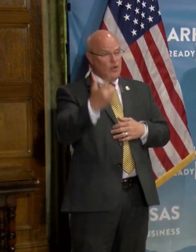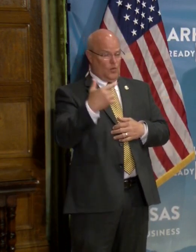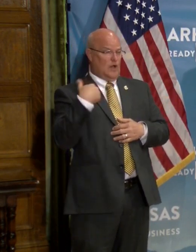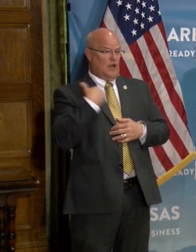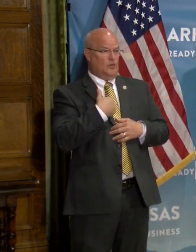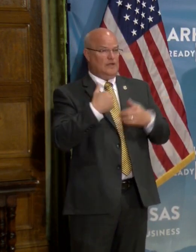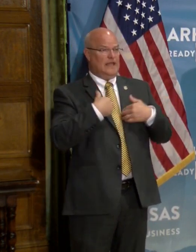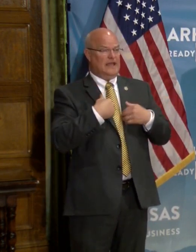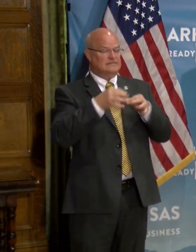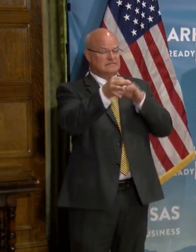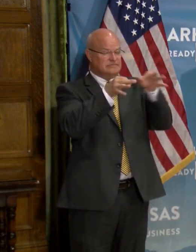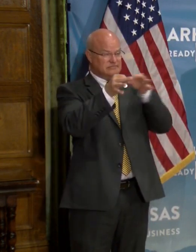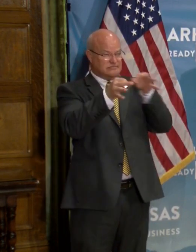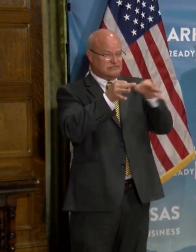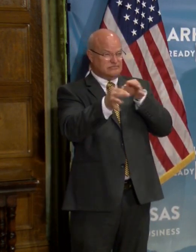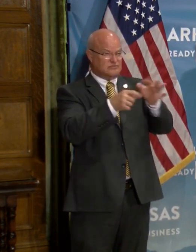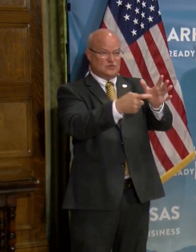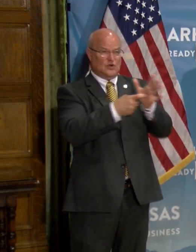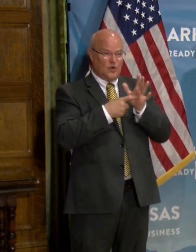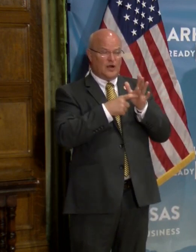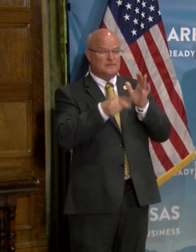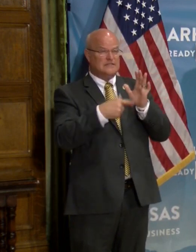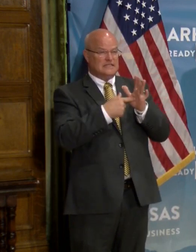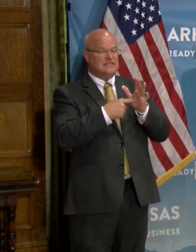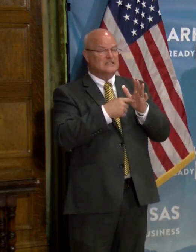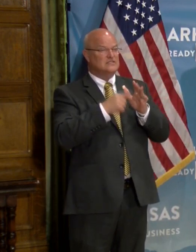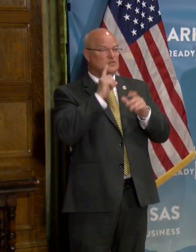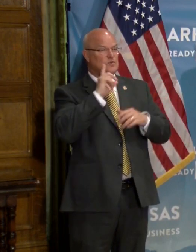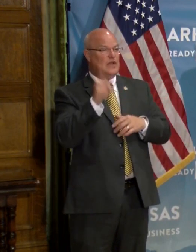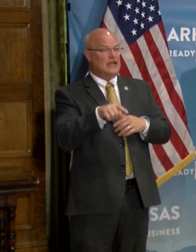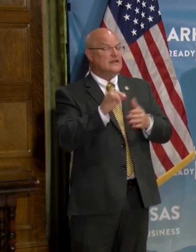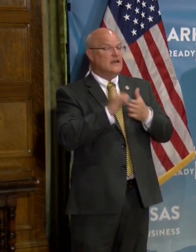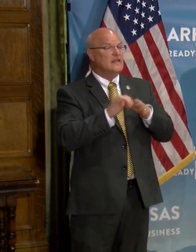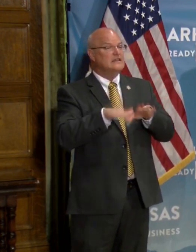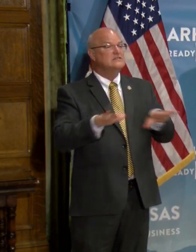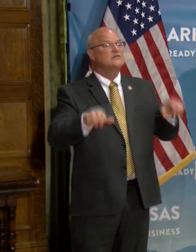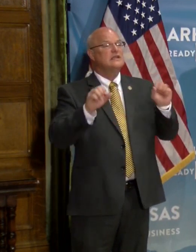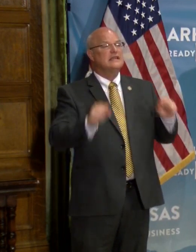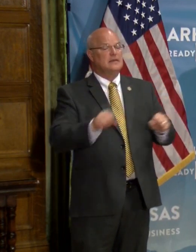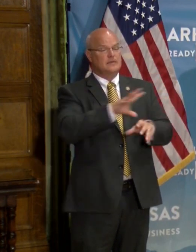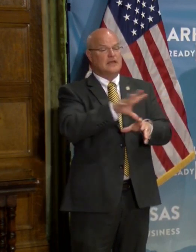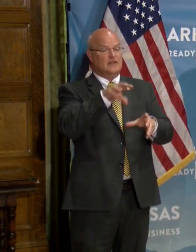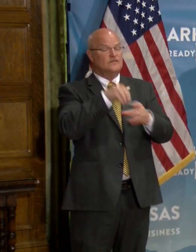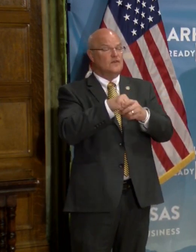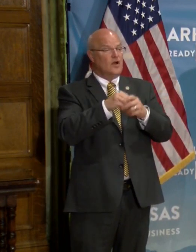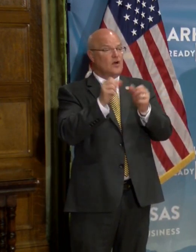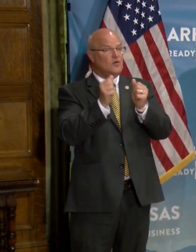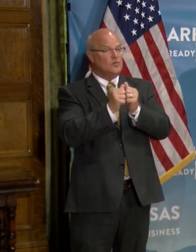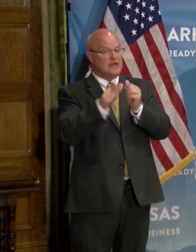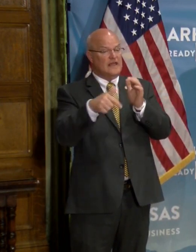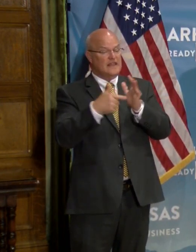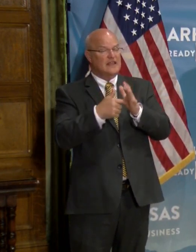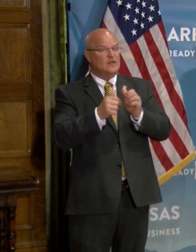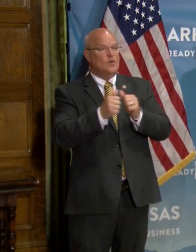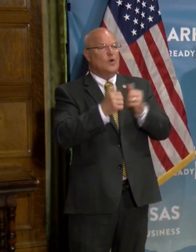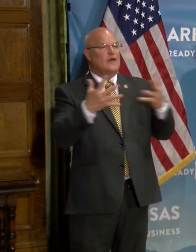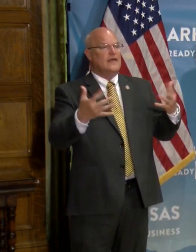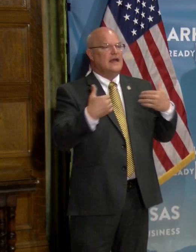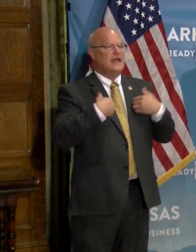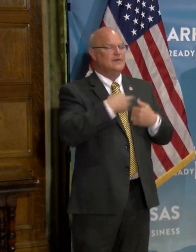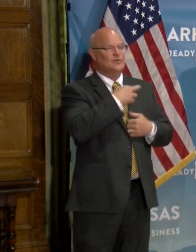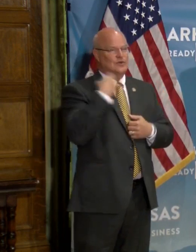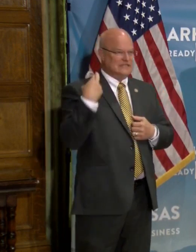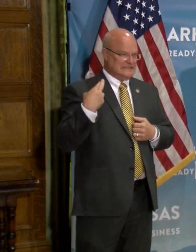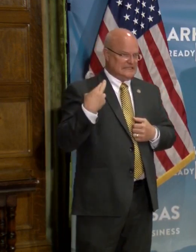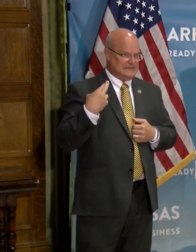uh, the detailed requirements in these directives is so that children can be involved in these without putting them at undue